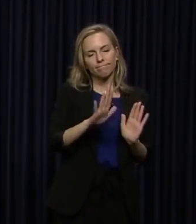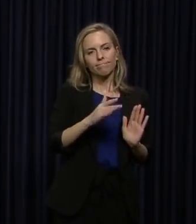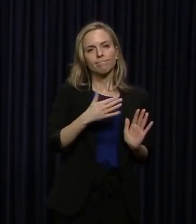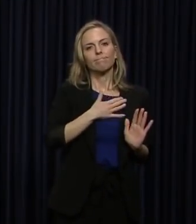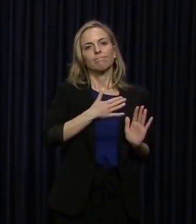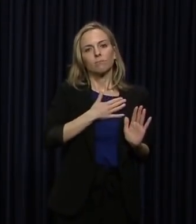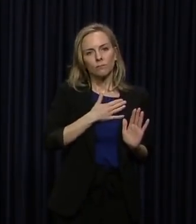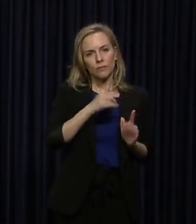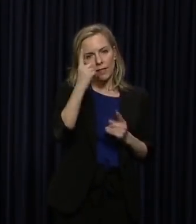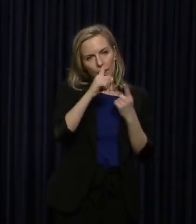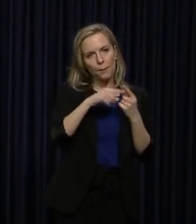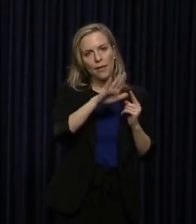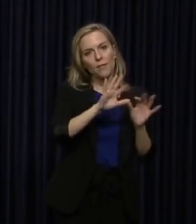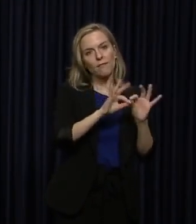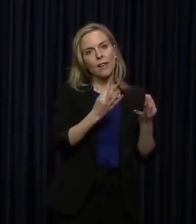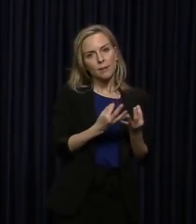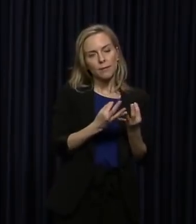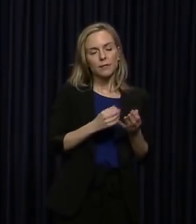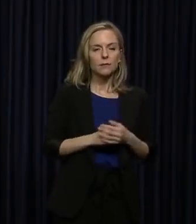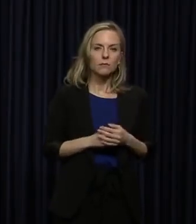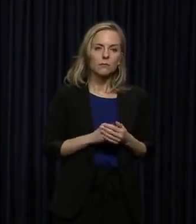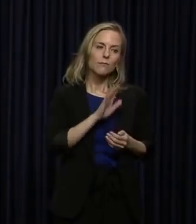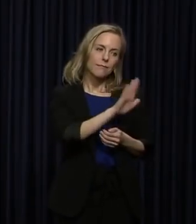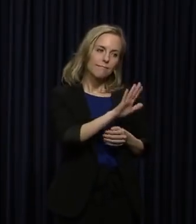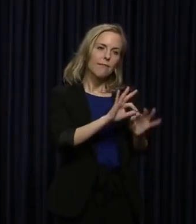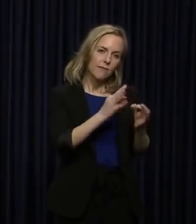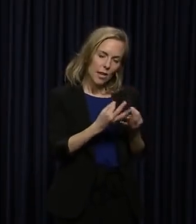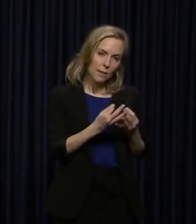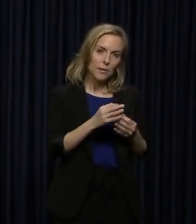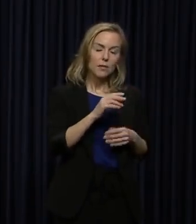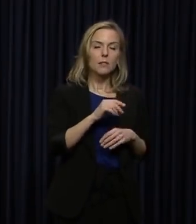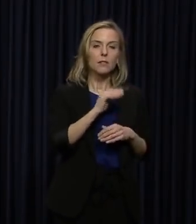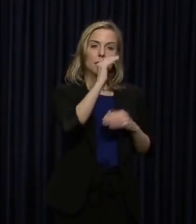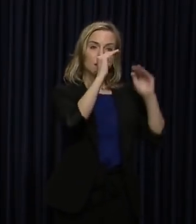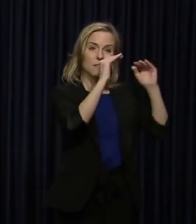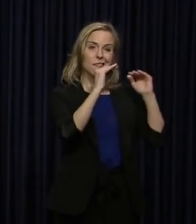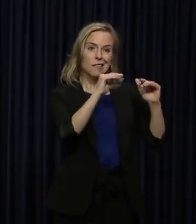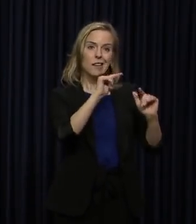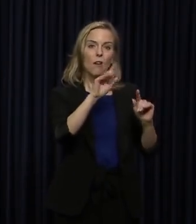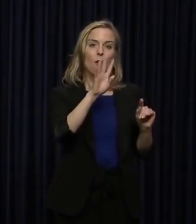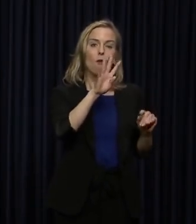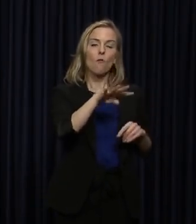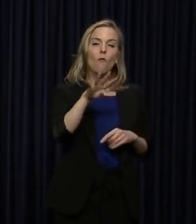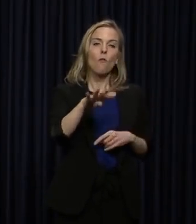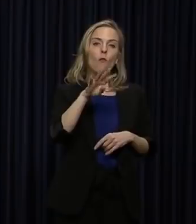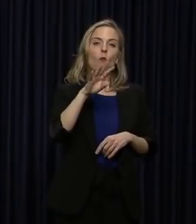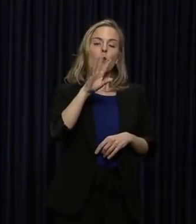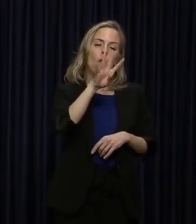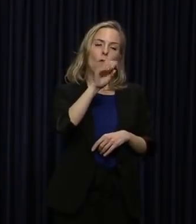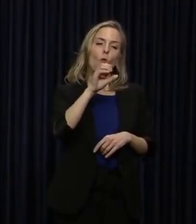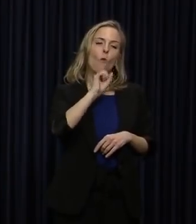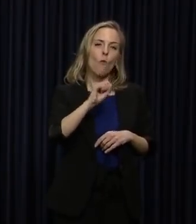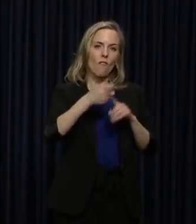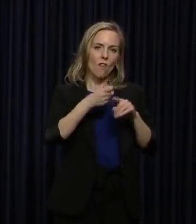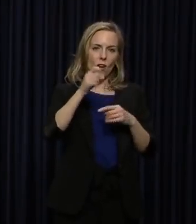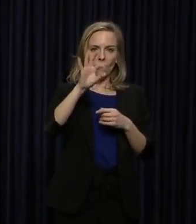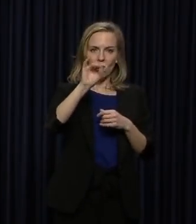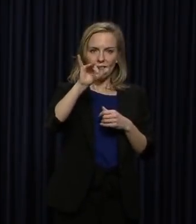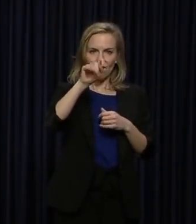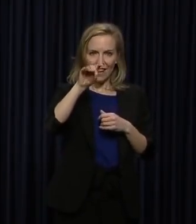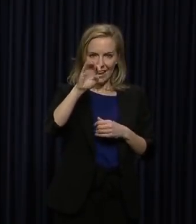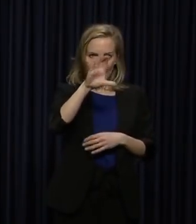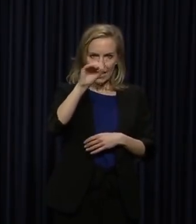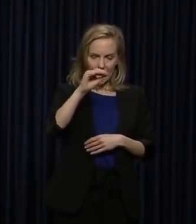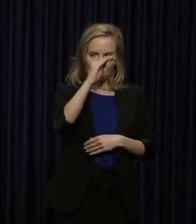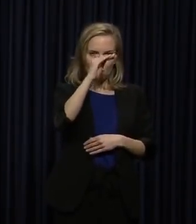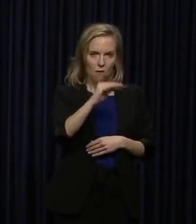thinking about their family, his family. The second is a 40-year-old female from Fayette County, a 46-year-old male